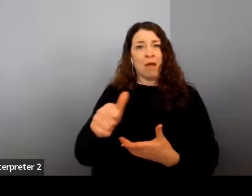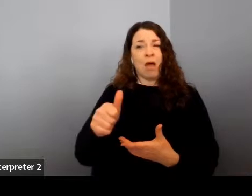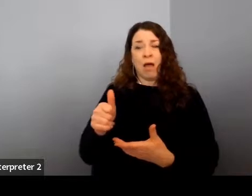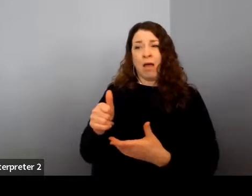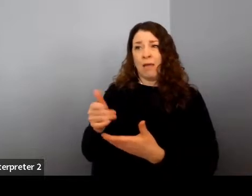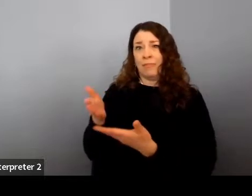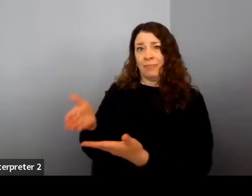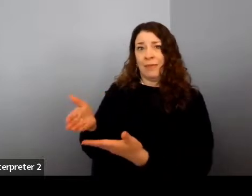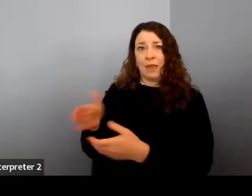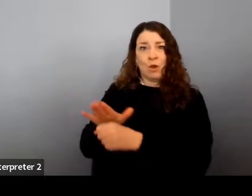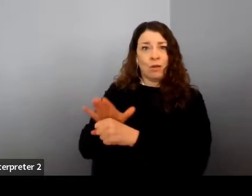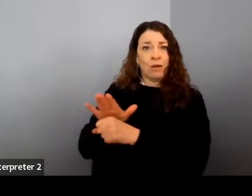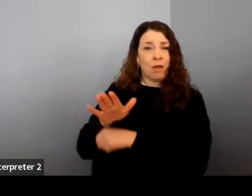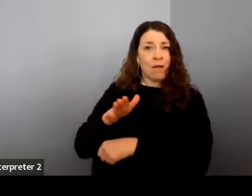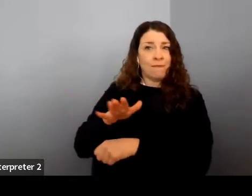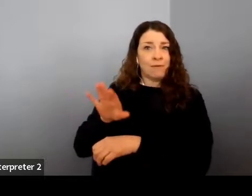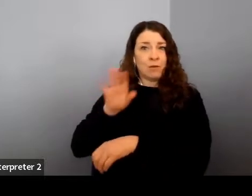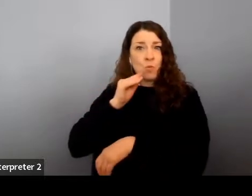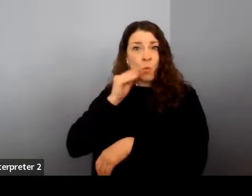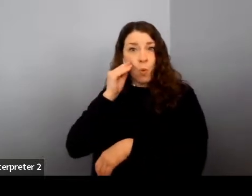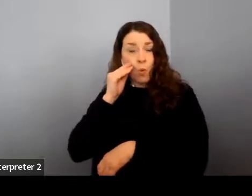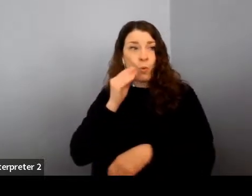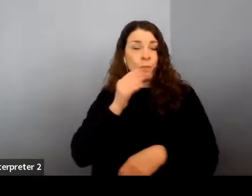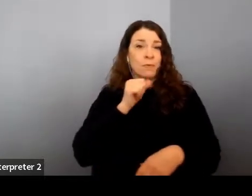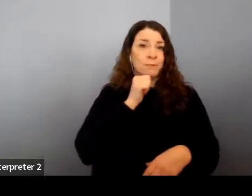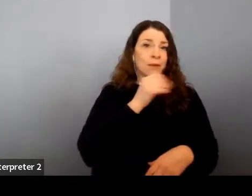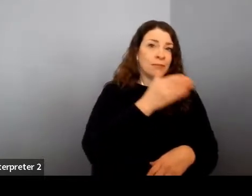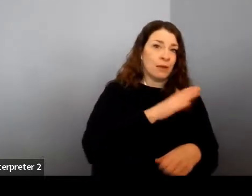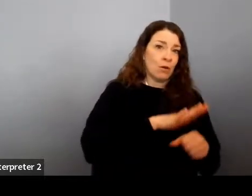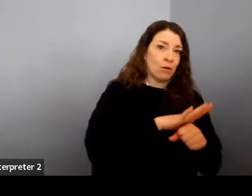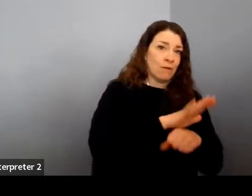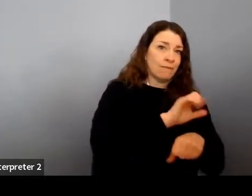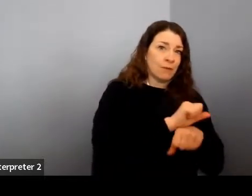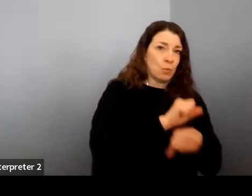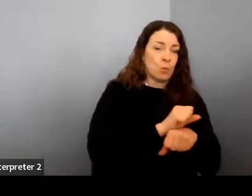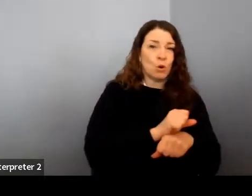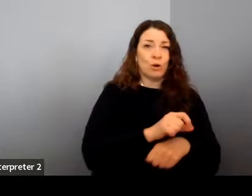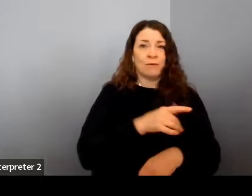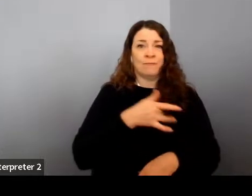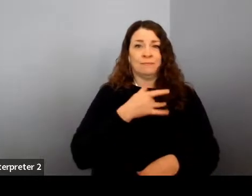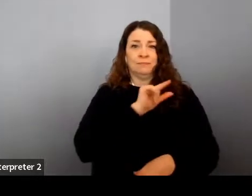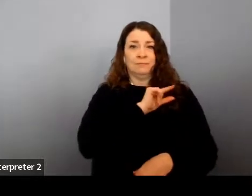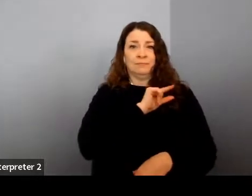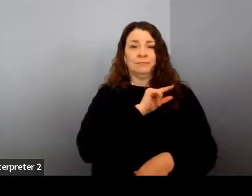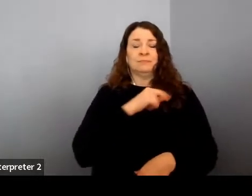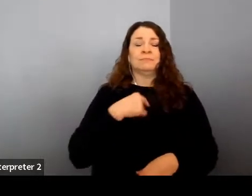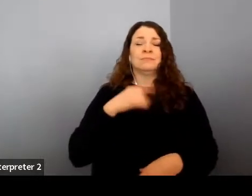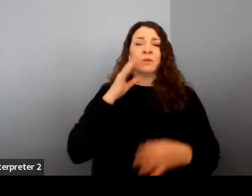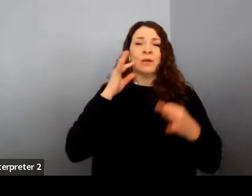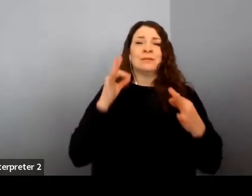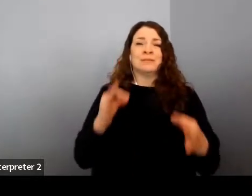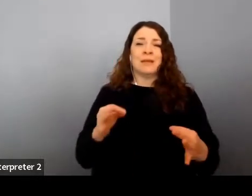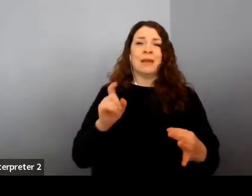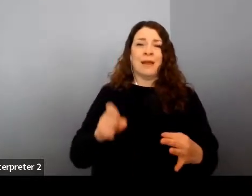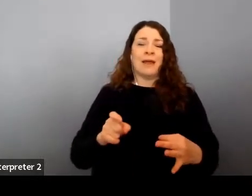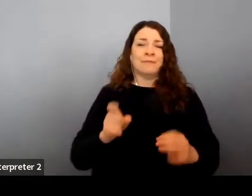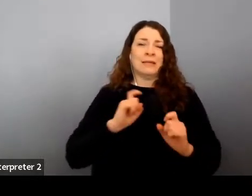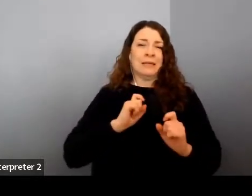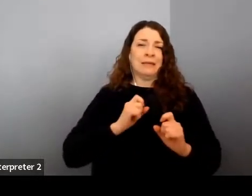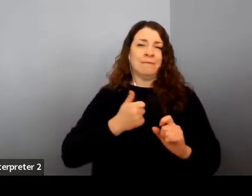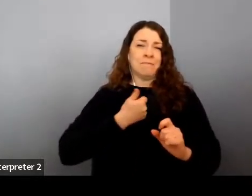at work at home? You know, you have that difficulty. And I decided that I needed to give myself a lot of grace, I could not be